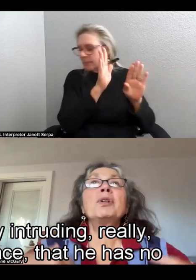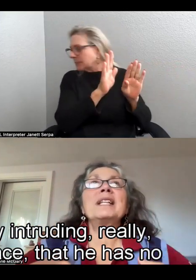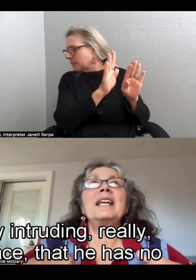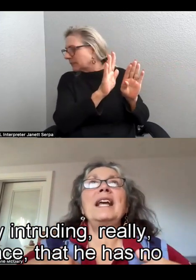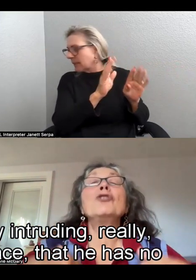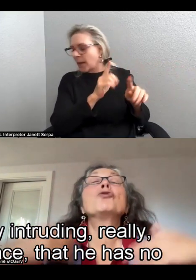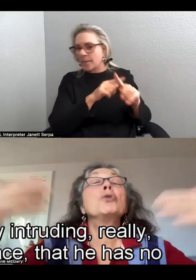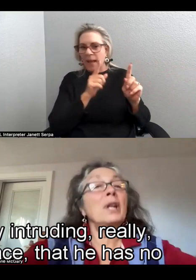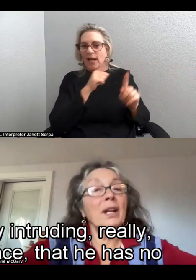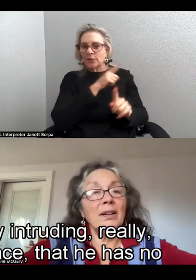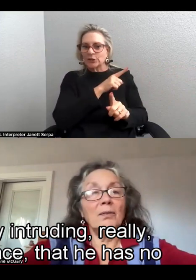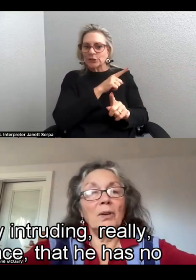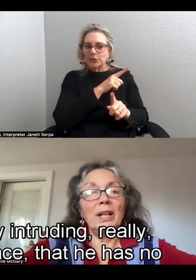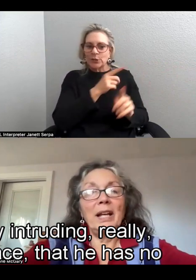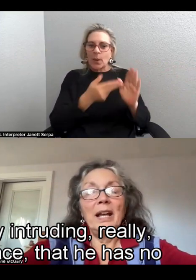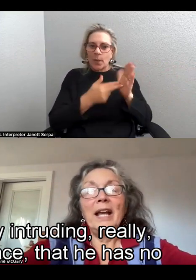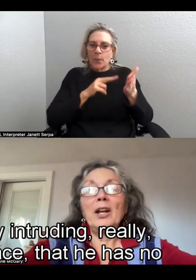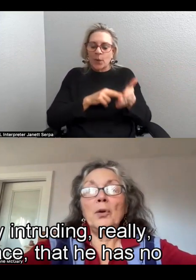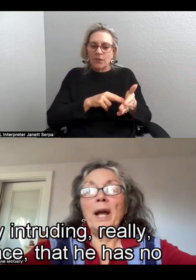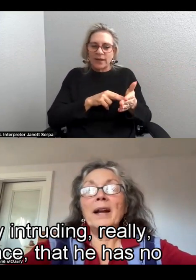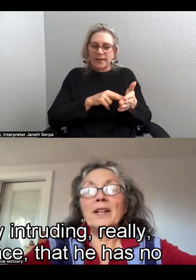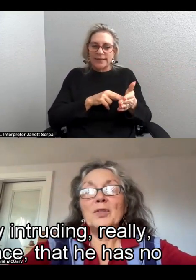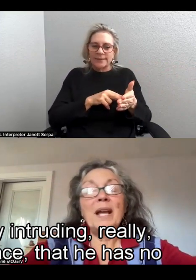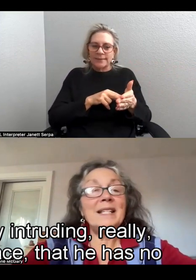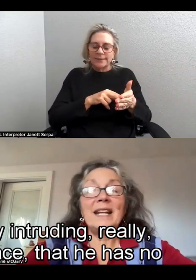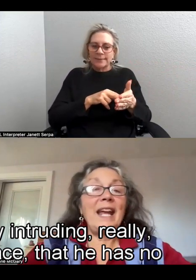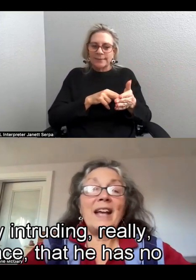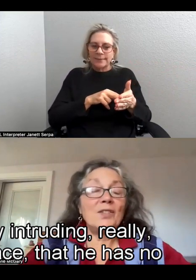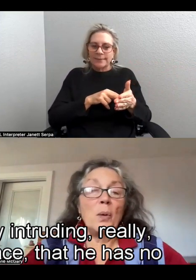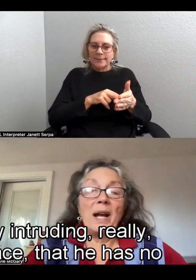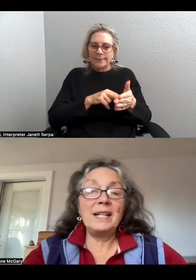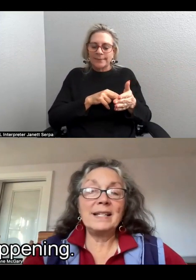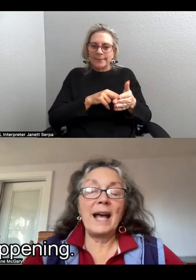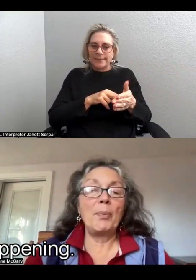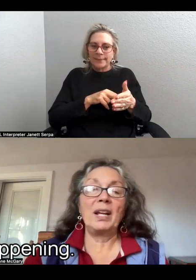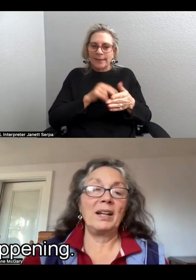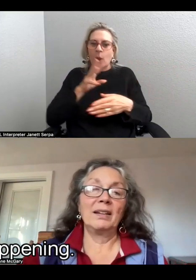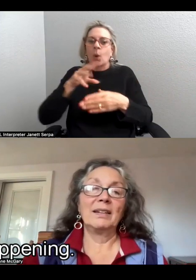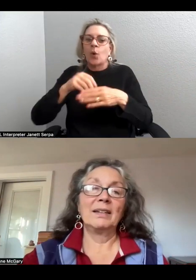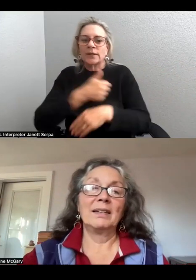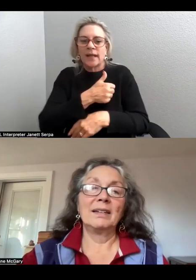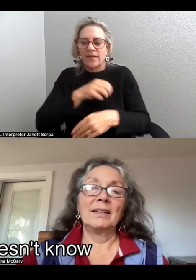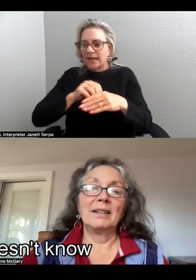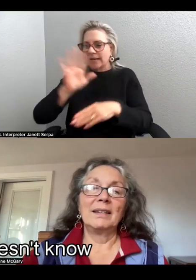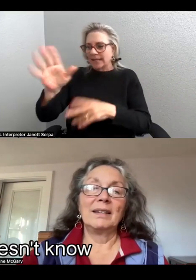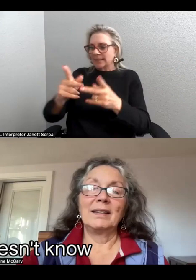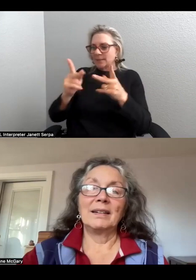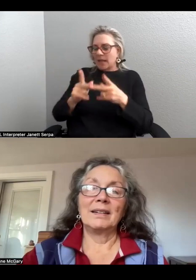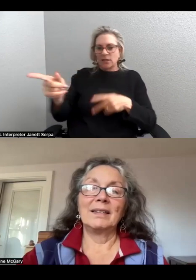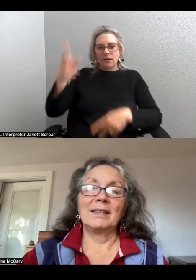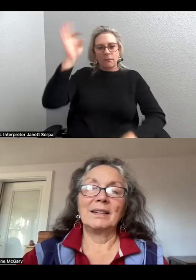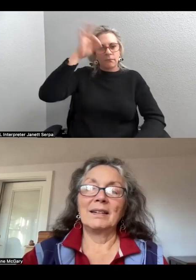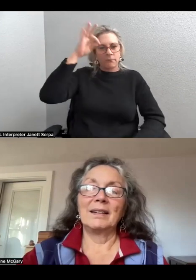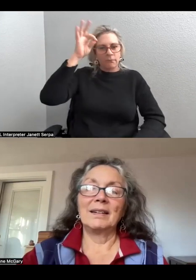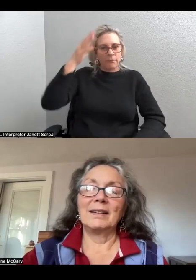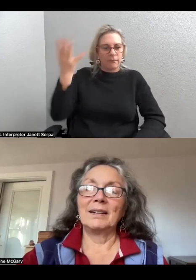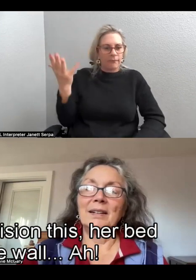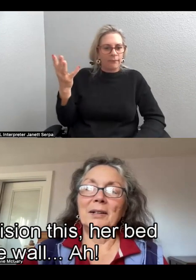she's purposely intruding really in a way on his space that he has no idea is happening. No, he doesn't know.